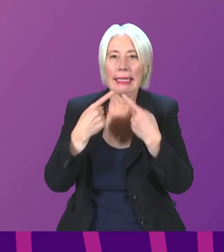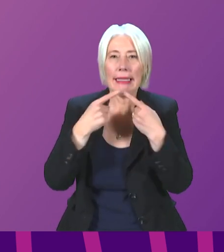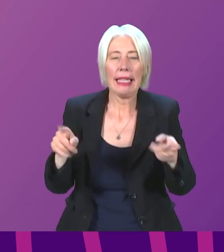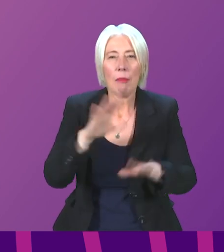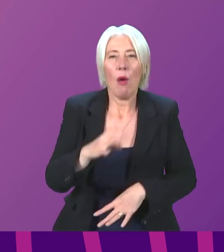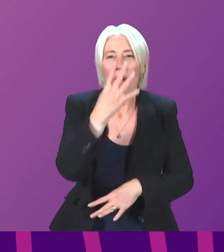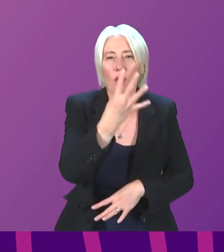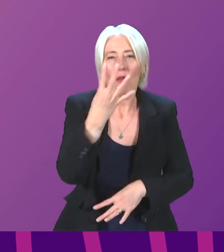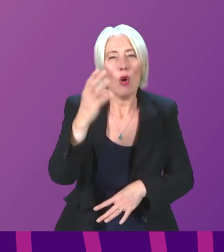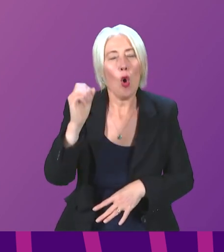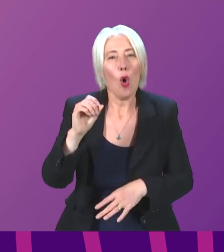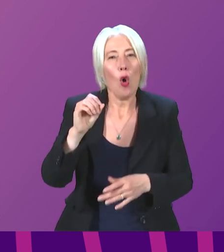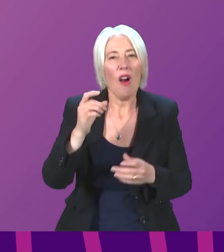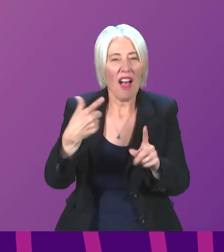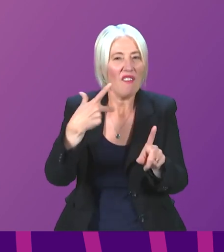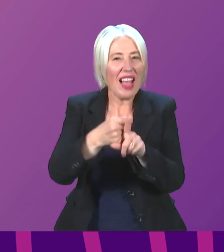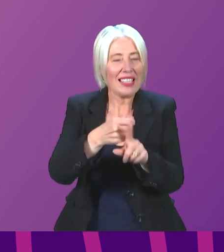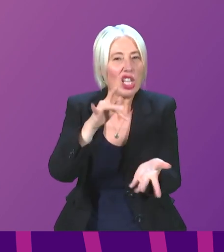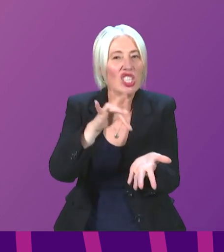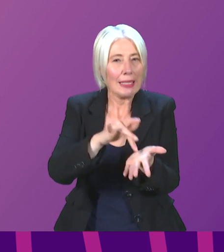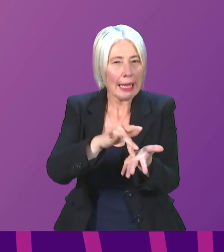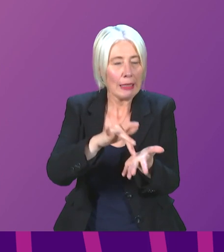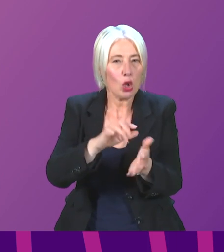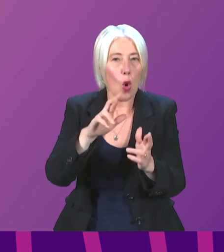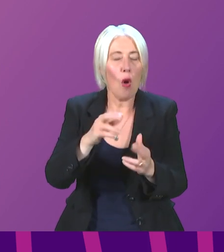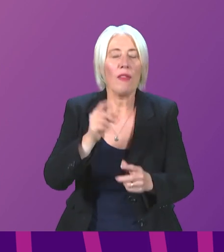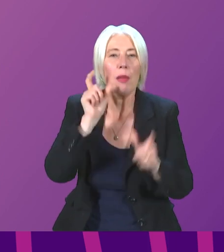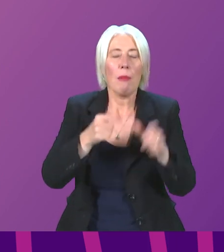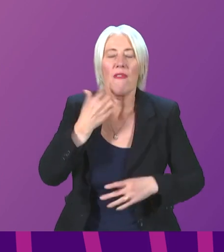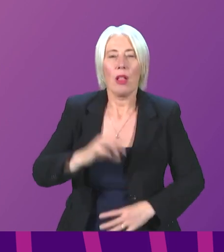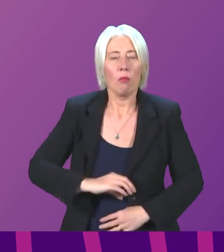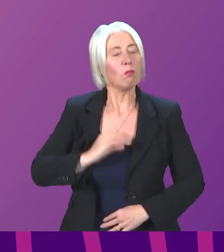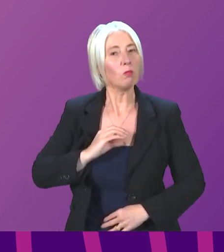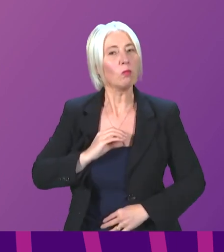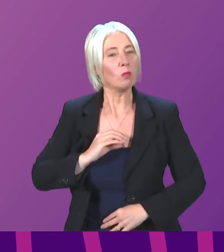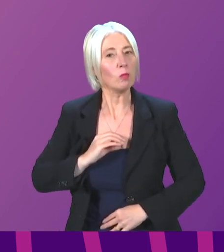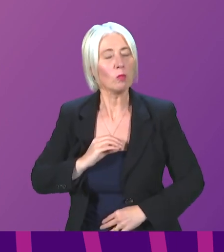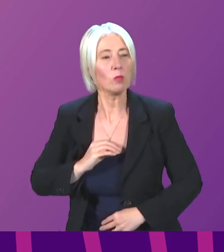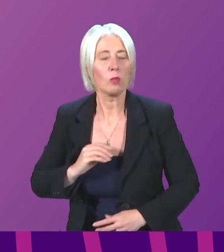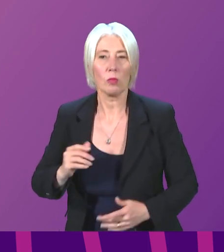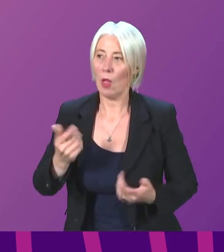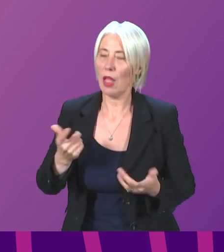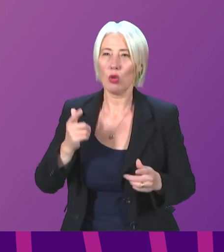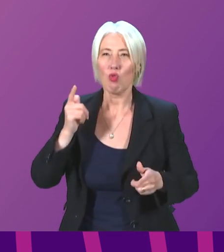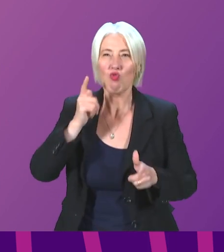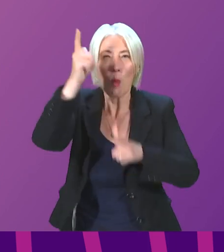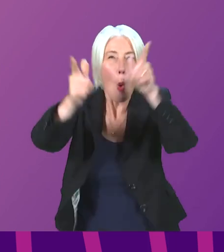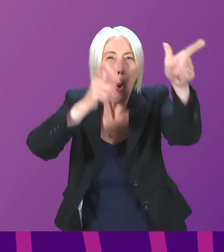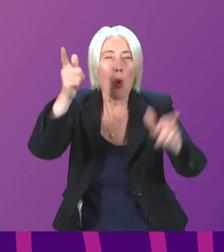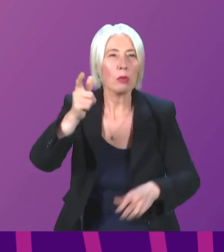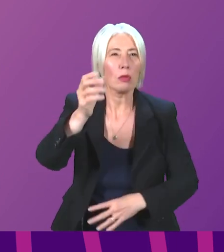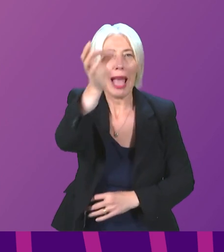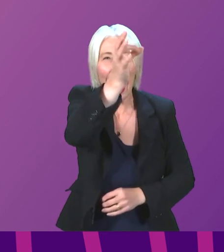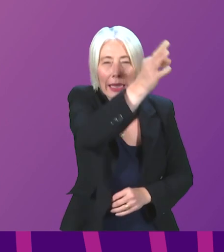440 vaccination centres. That will hopefully give some level of confidence to Tess White that remote rural and island